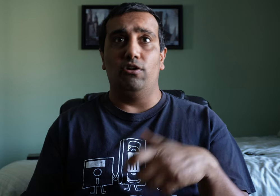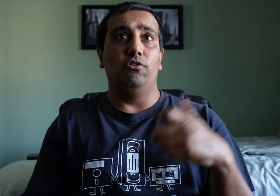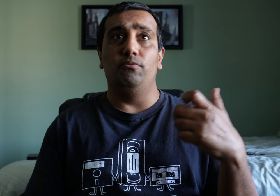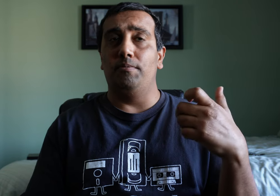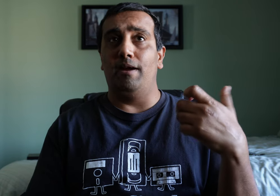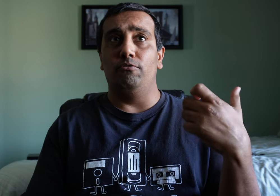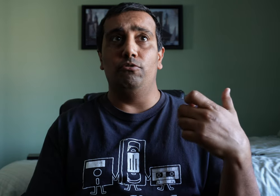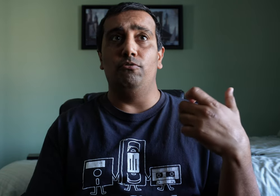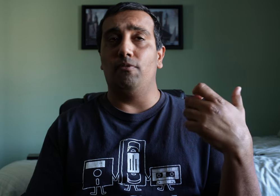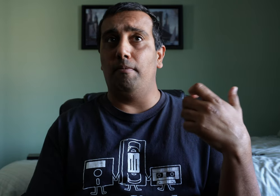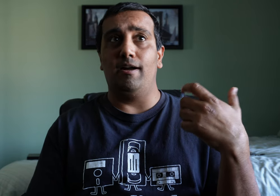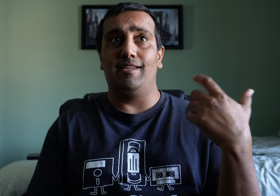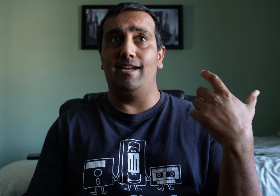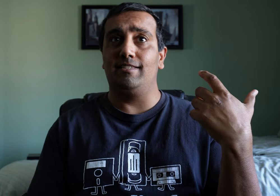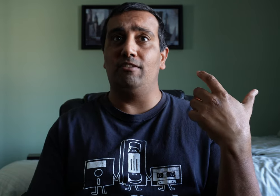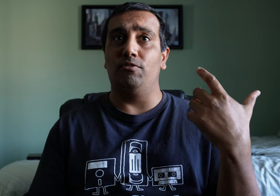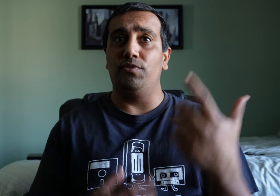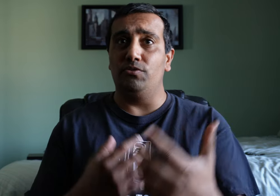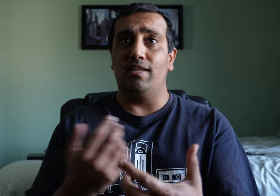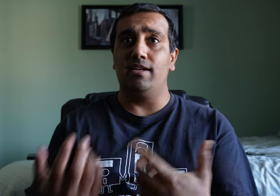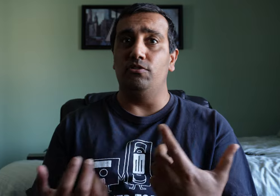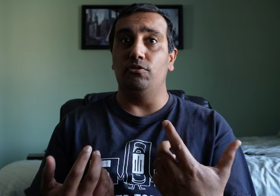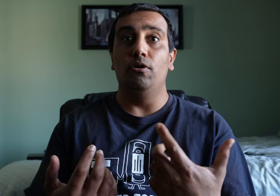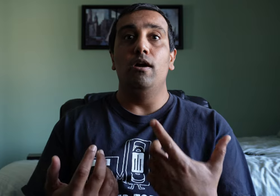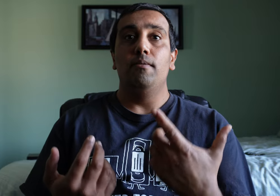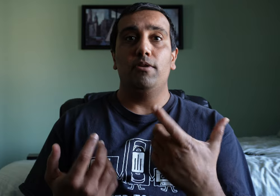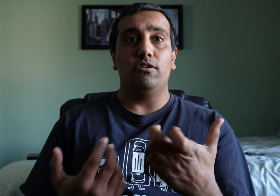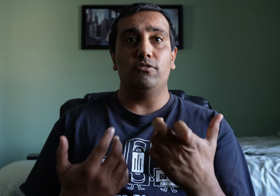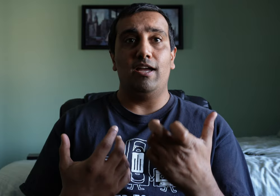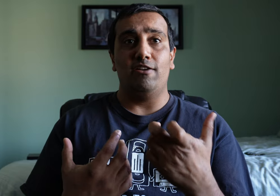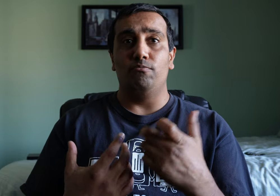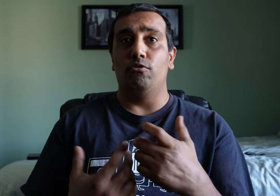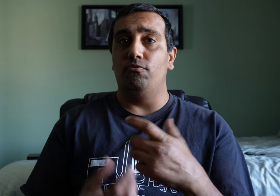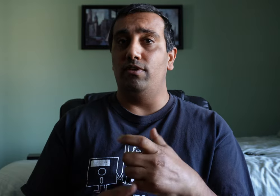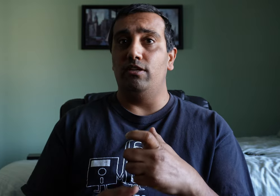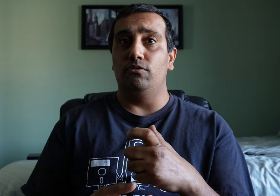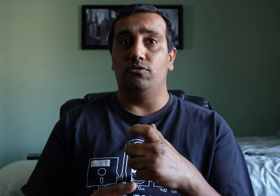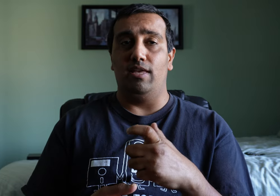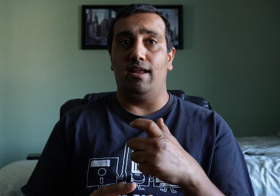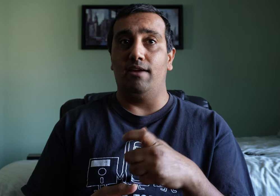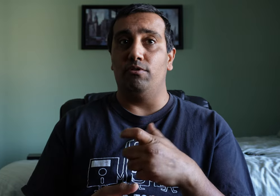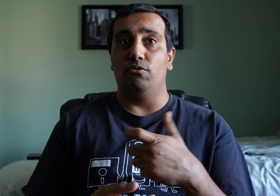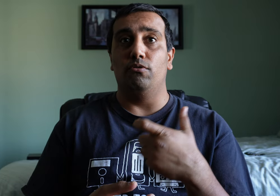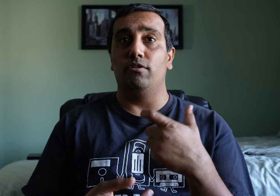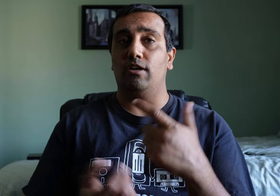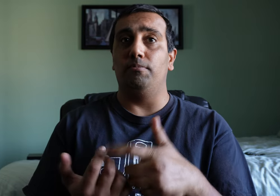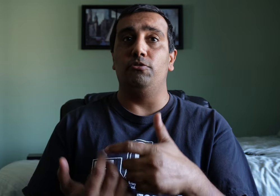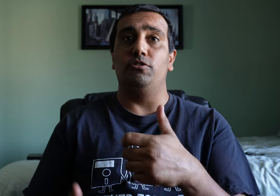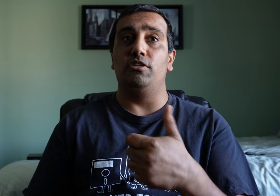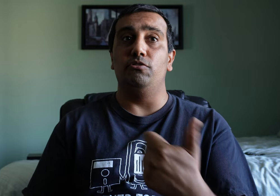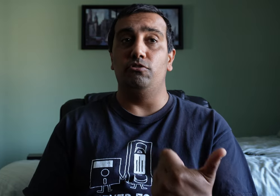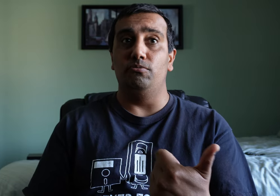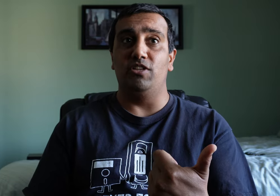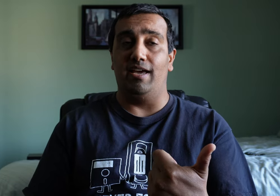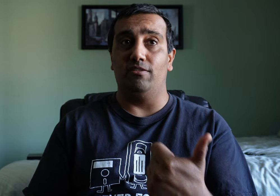home in my room for podcasting reviews that I do, but also have more videos that I record to upload to the YouTube channel.